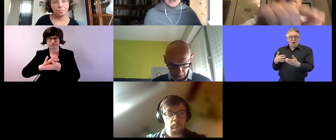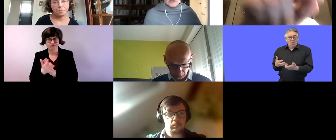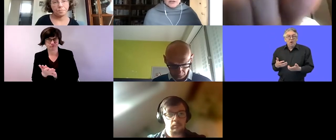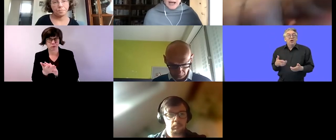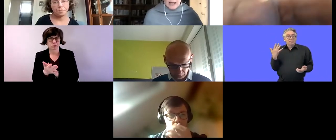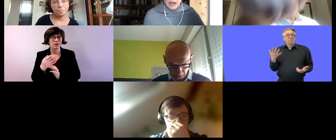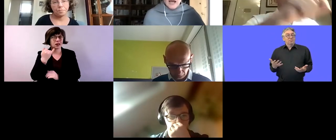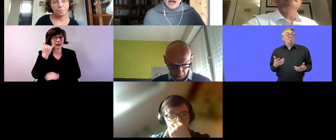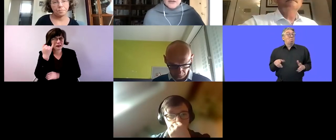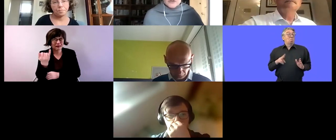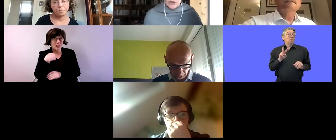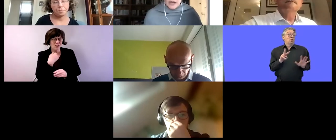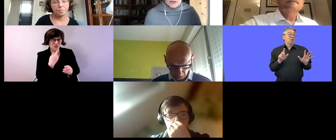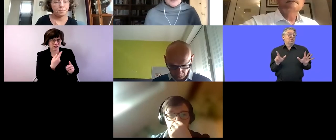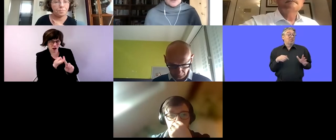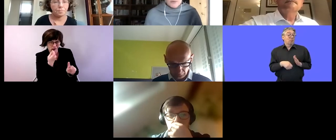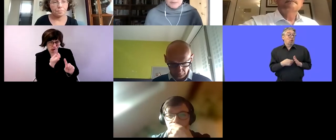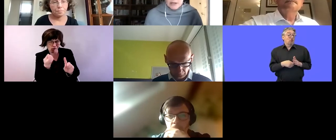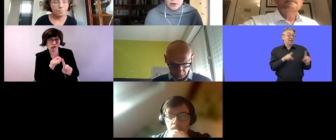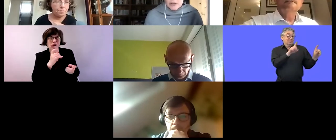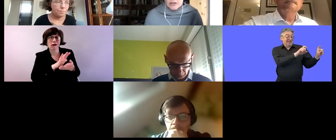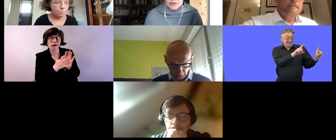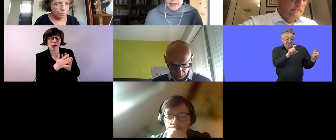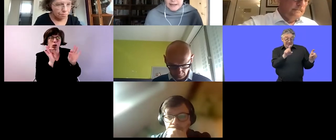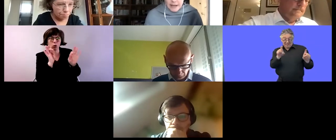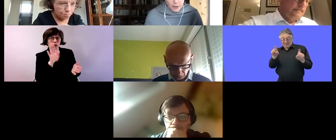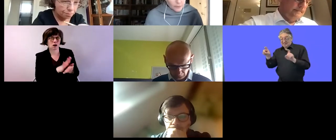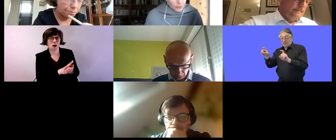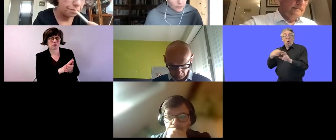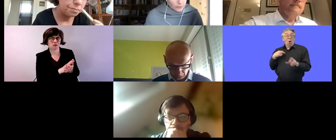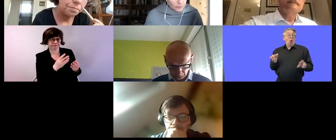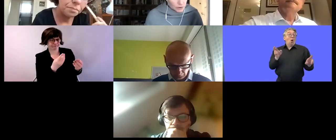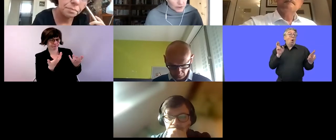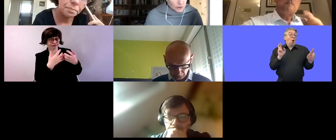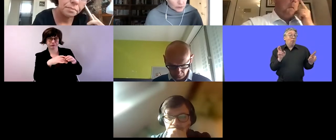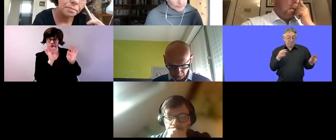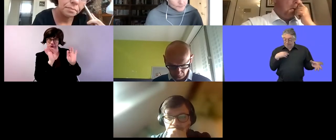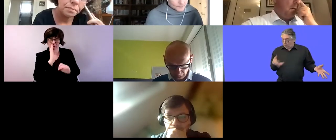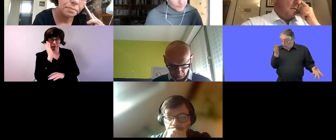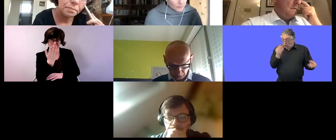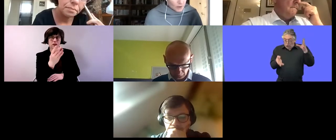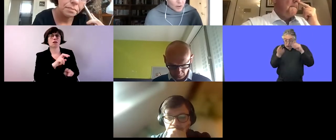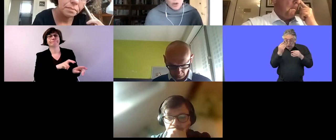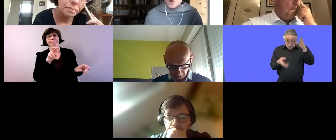particularly well uh so that there might be learning to scale that up for for the country as a whole